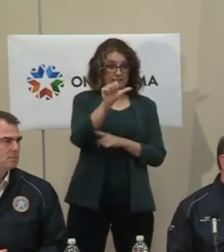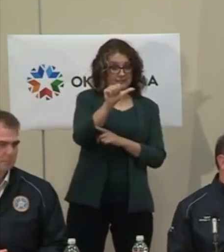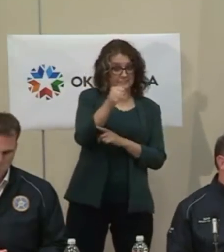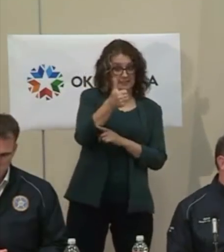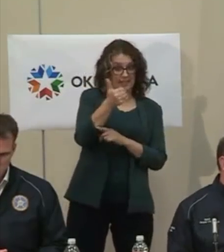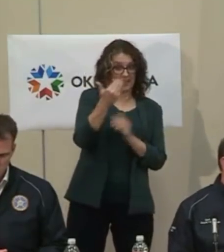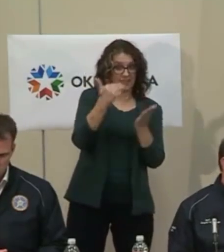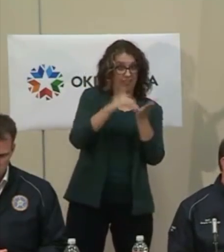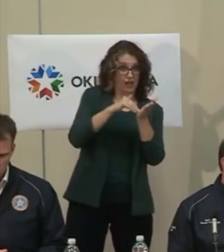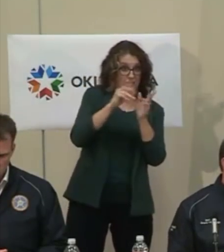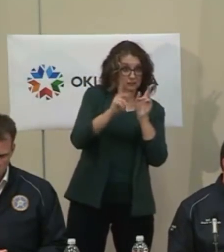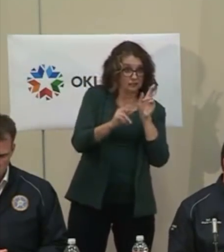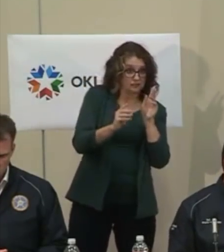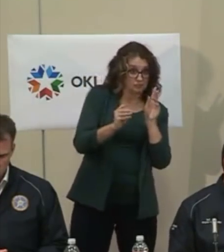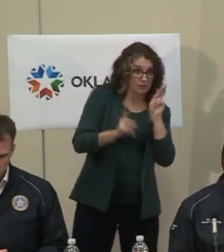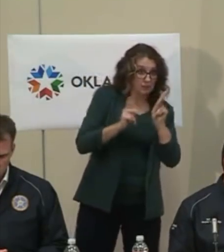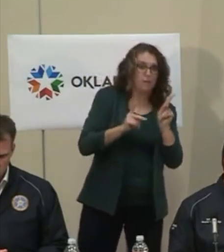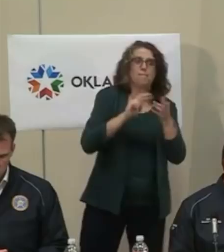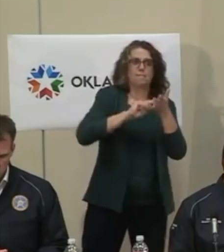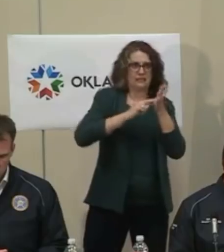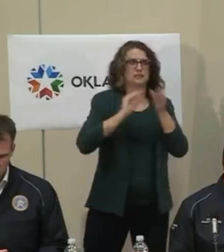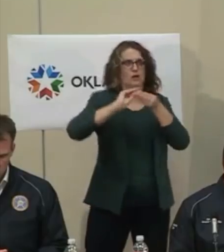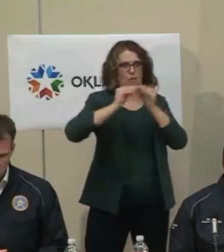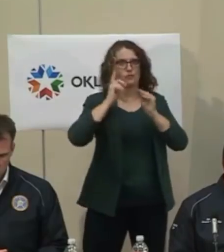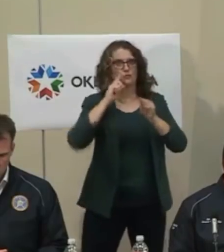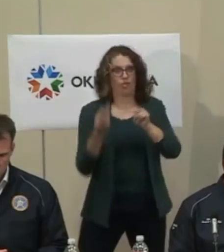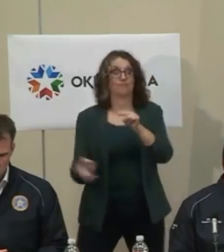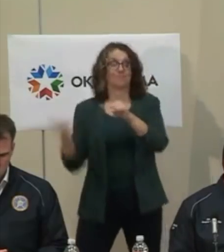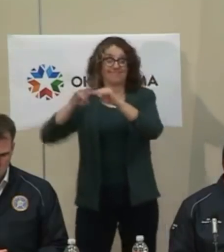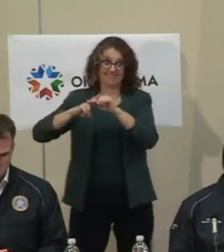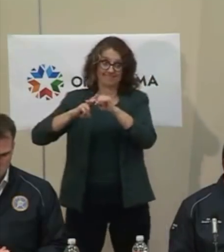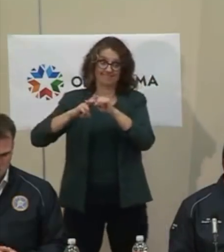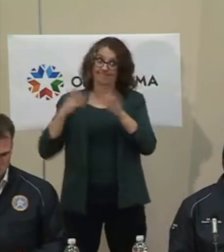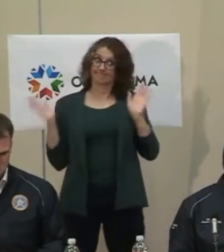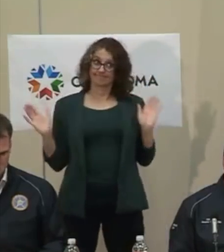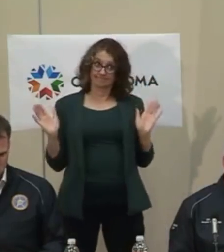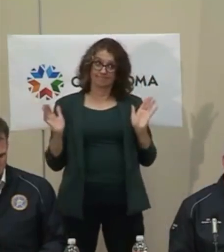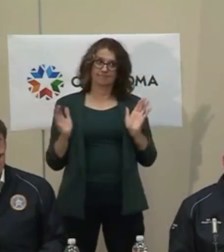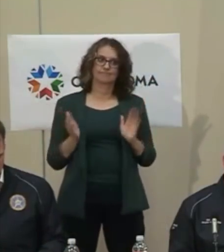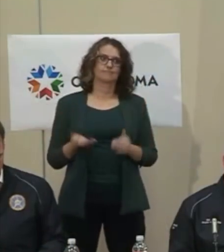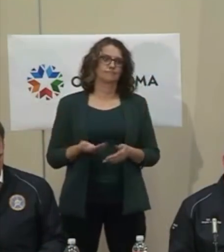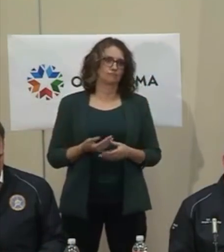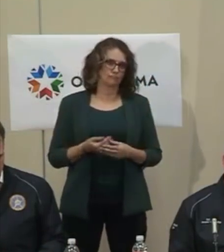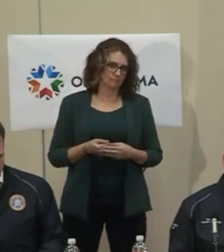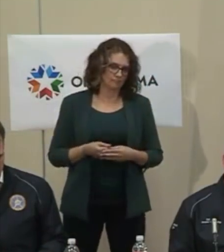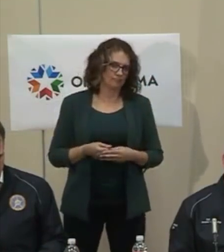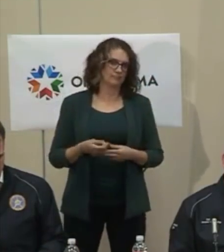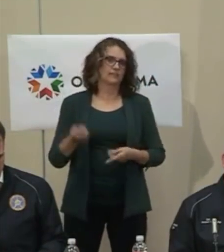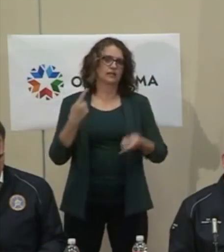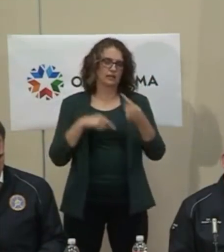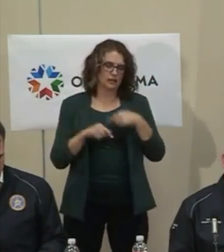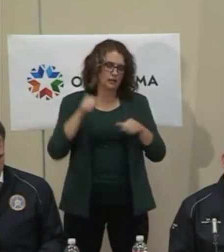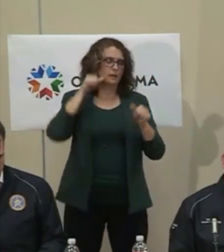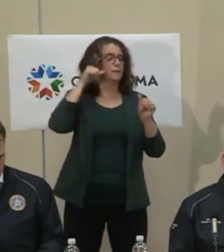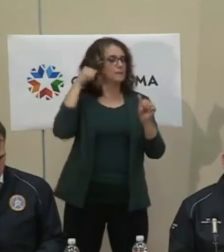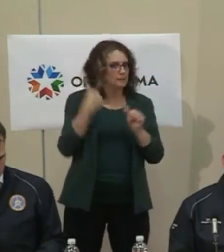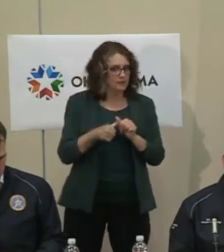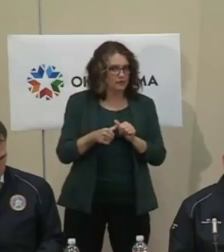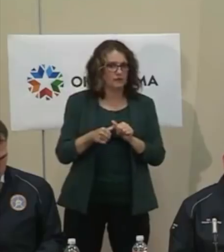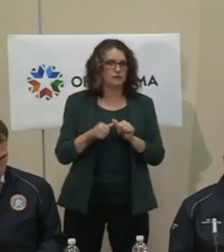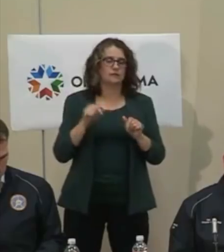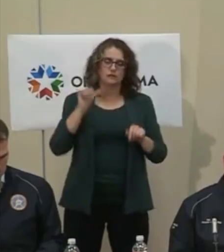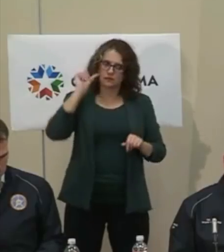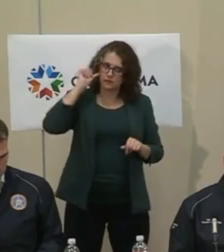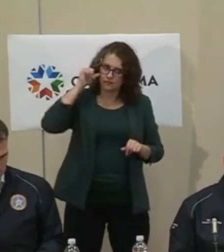those rates increase. But, again, I think we have to go back to remind Oklahomans that